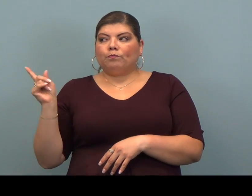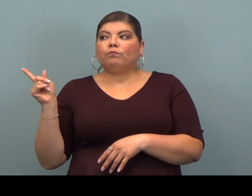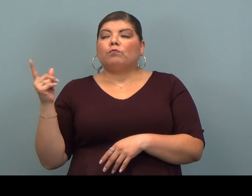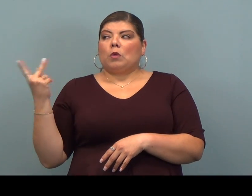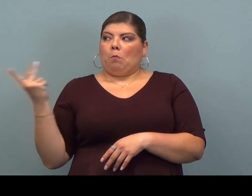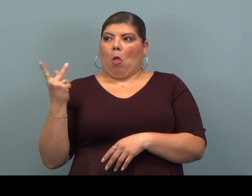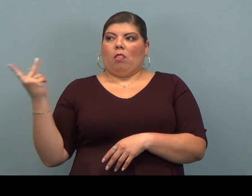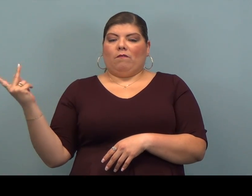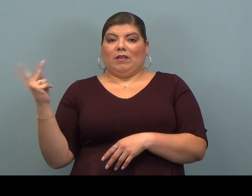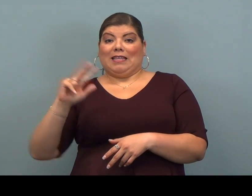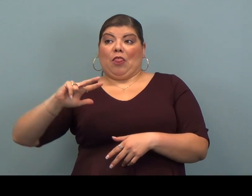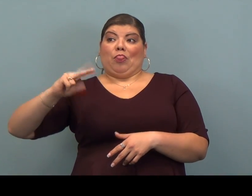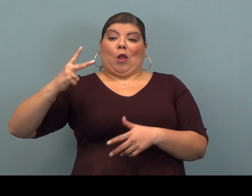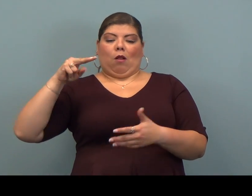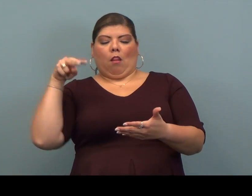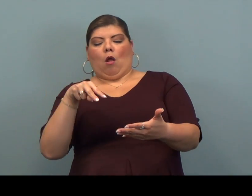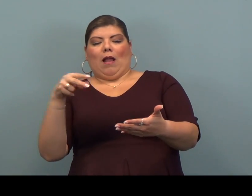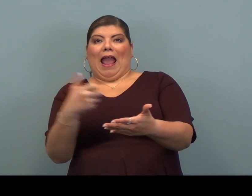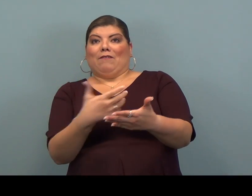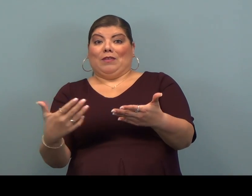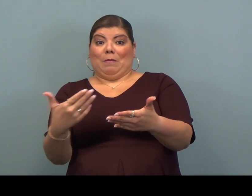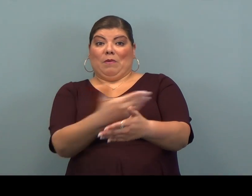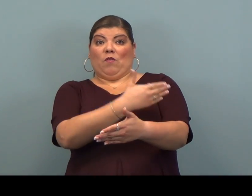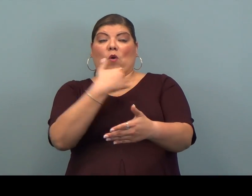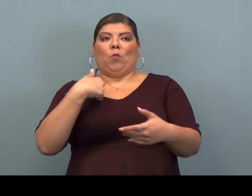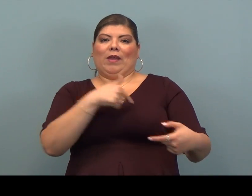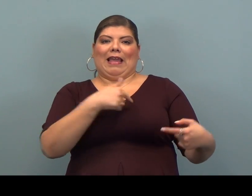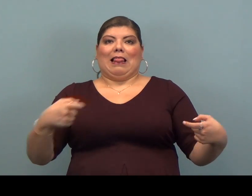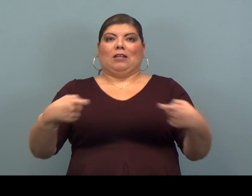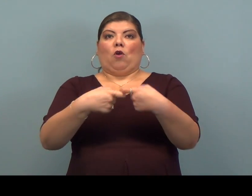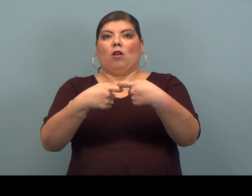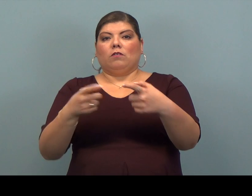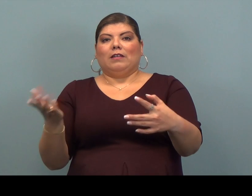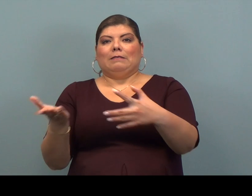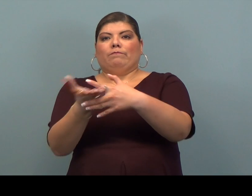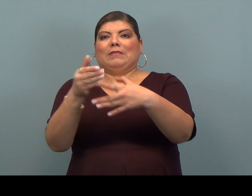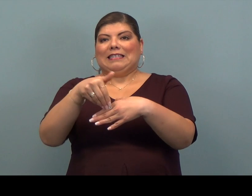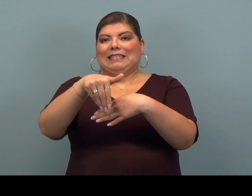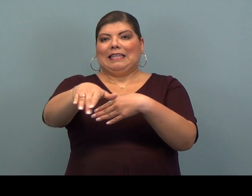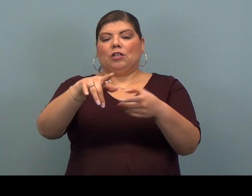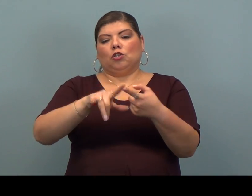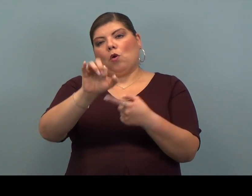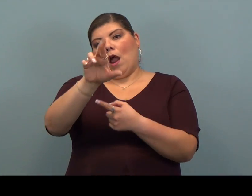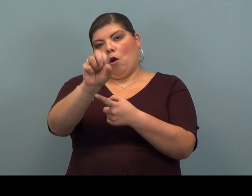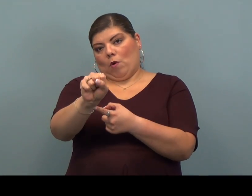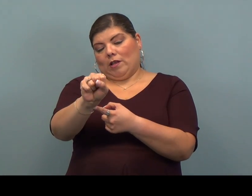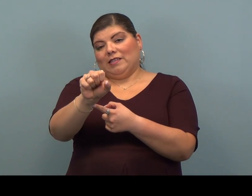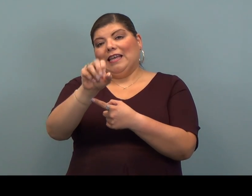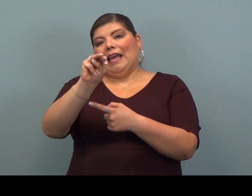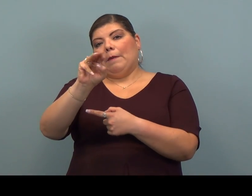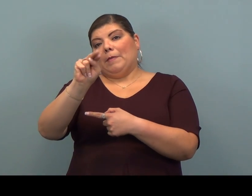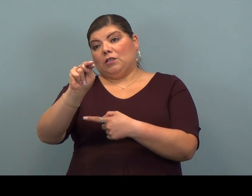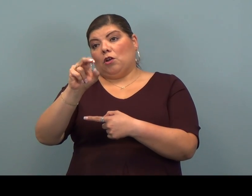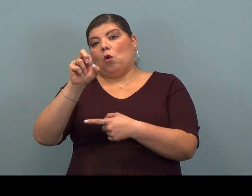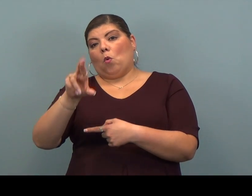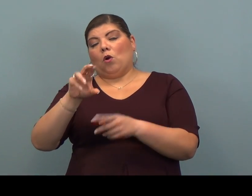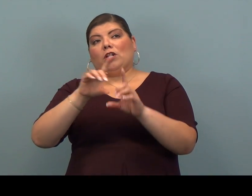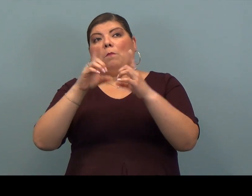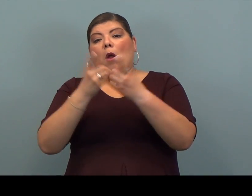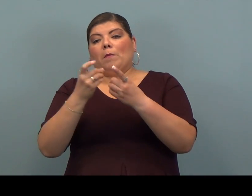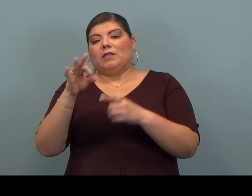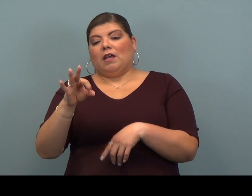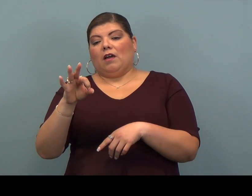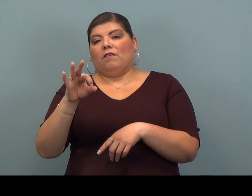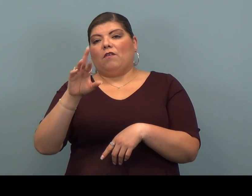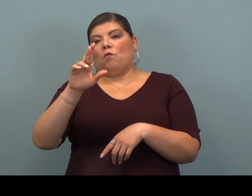We take a third look at everything before we electronically file to the IRS and Minnesota or Departments